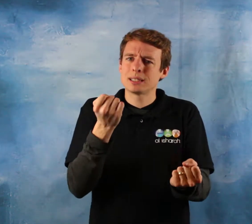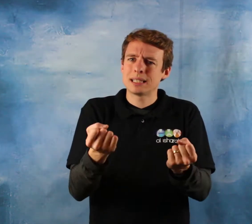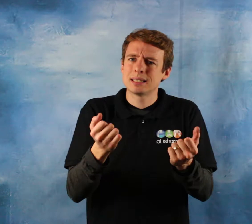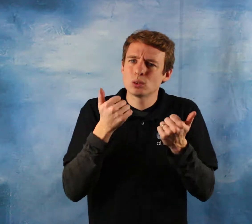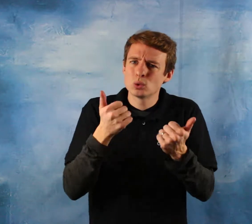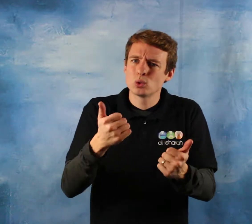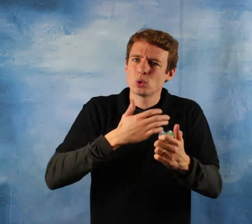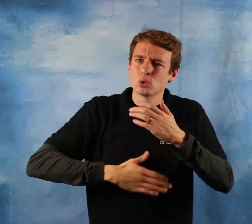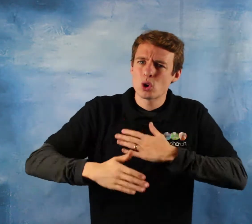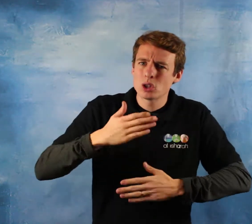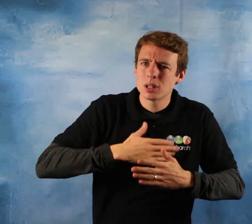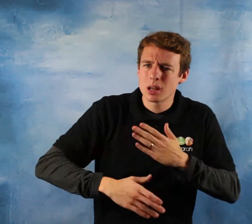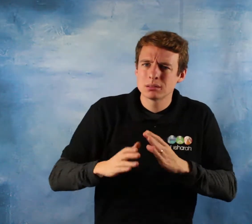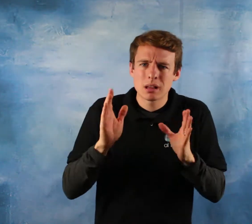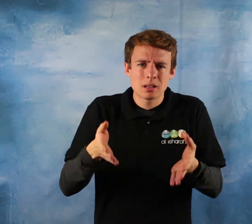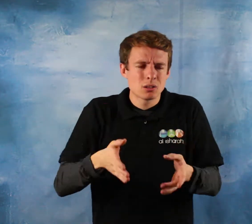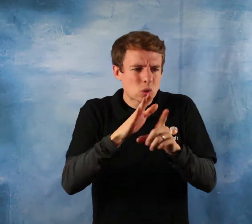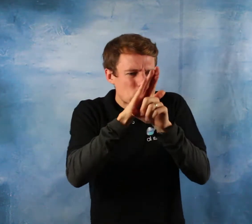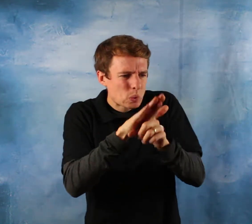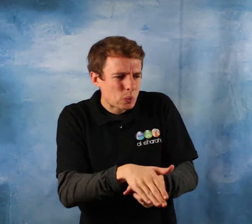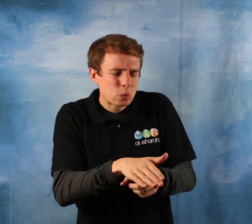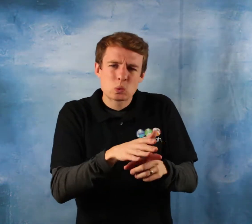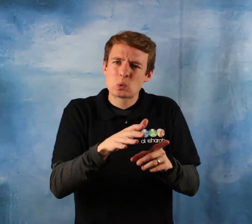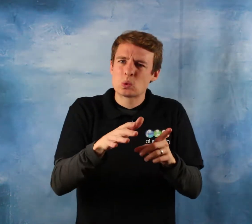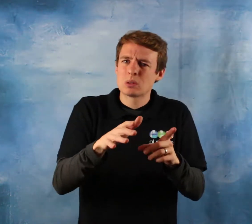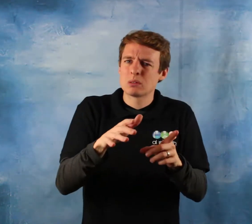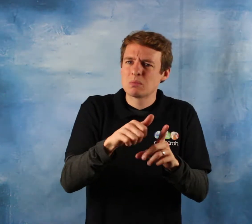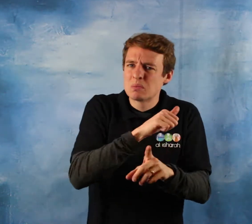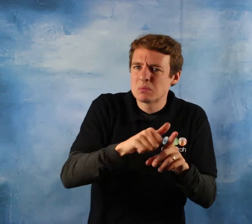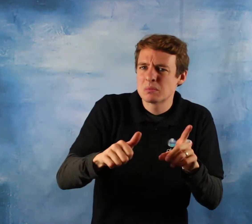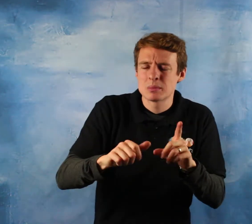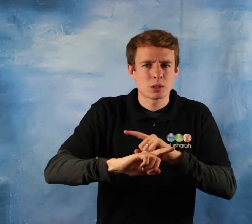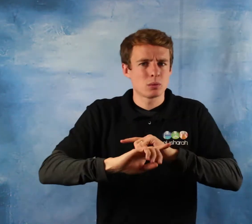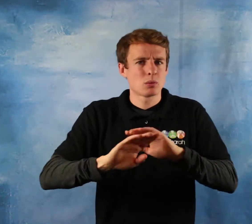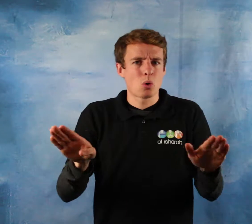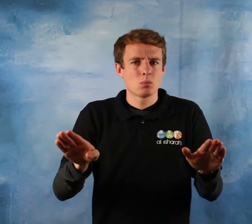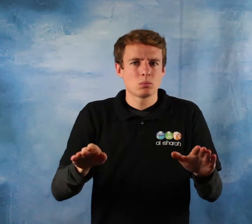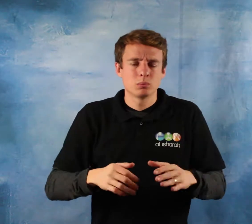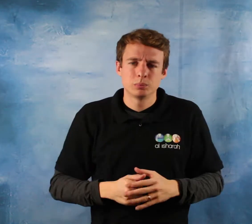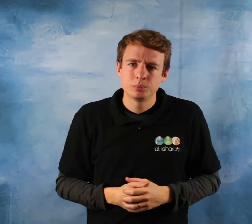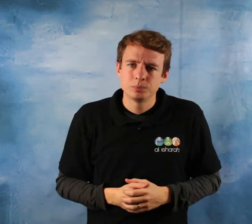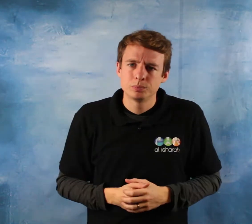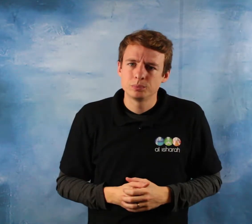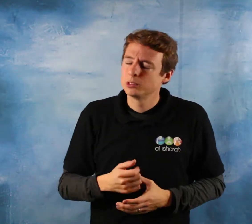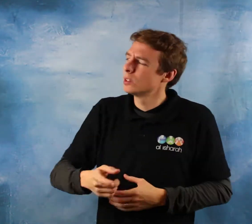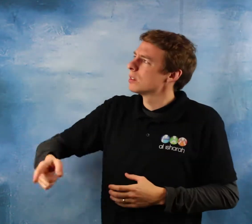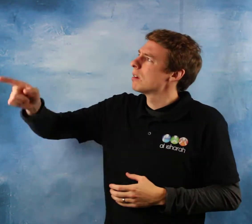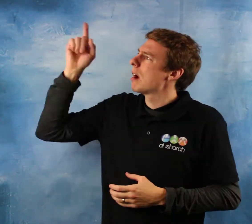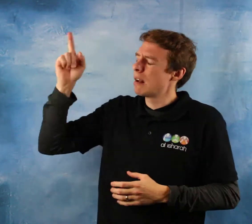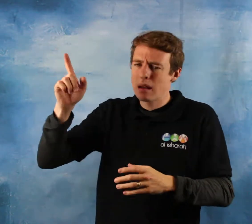bad conduct and oppression. He admonishes you that perhaps you may be reminded. Justice my dear respected brothers